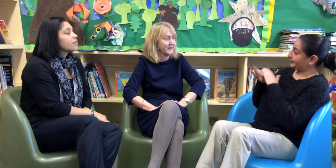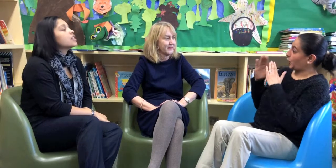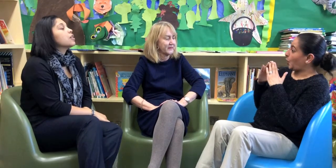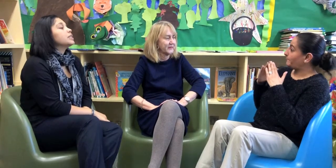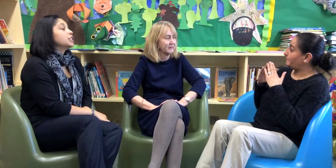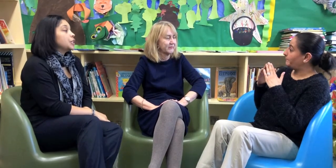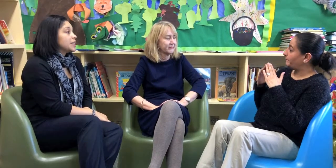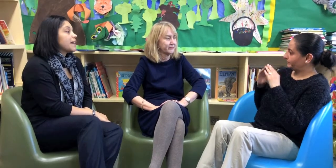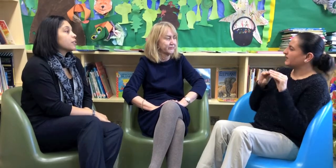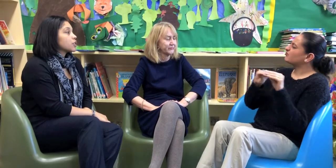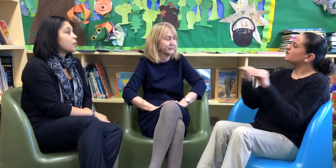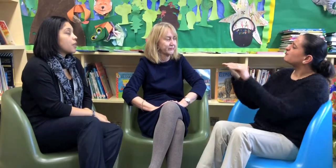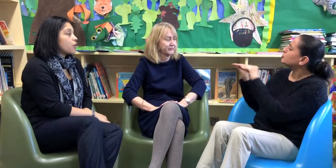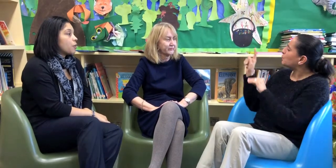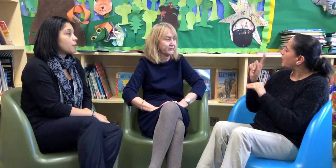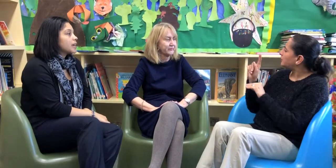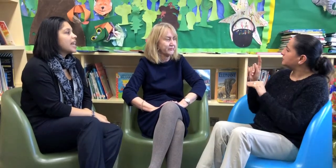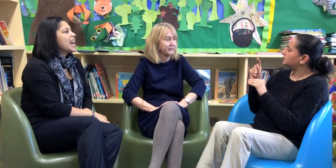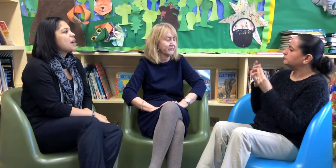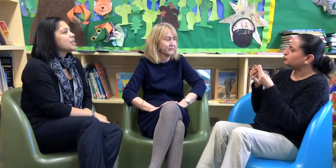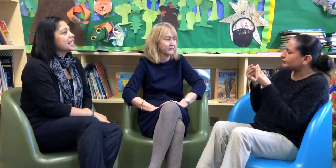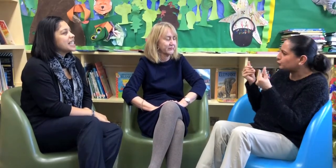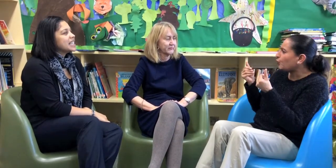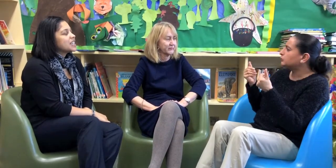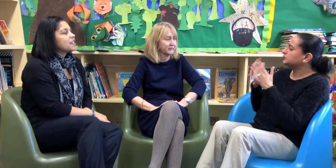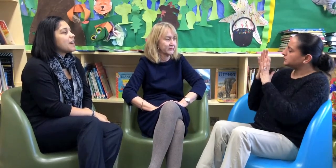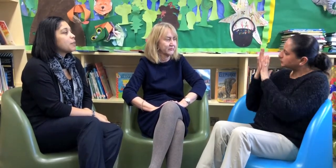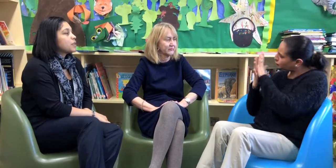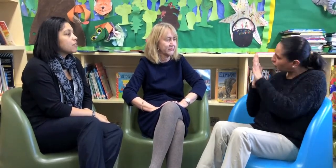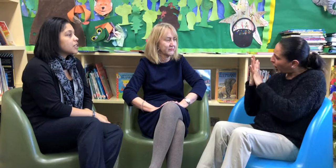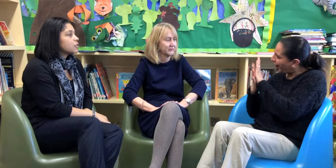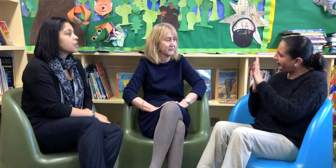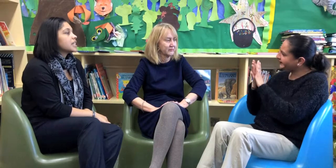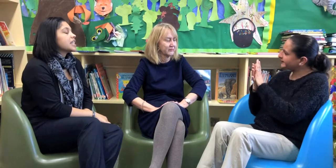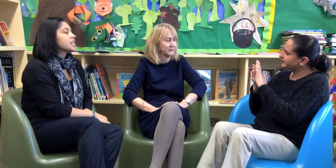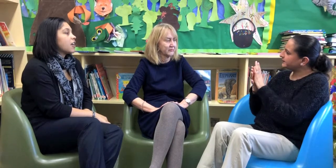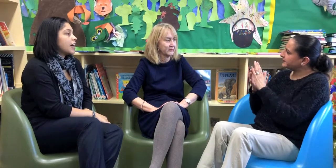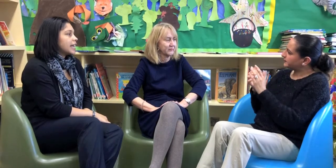So two Deaf adults go in the home and we teach the family with resources, signs,